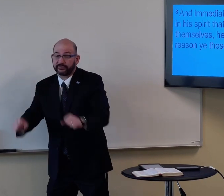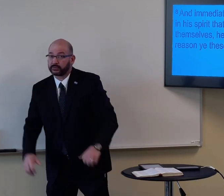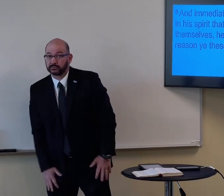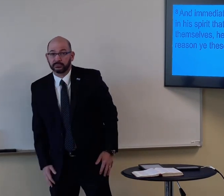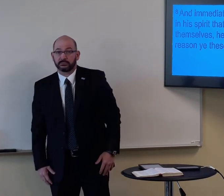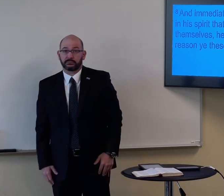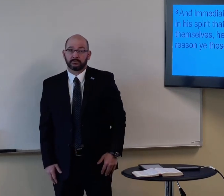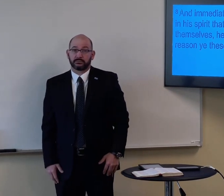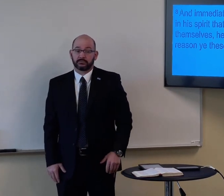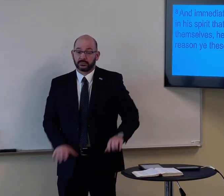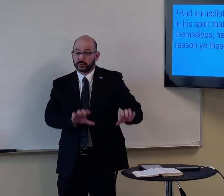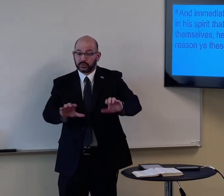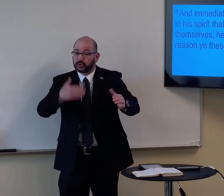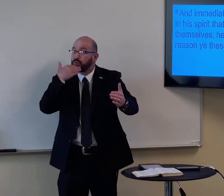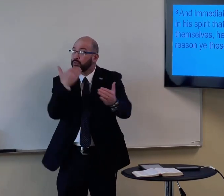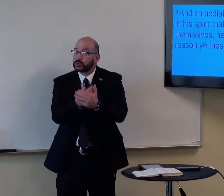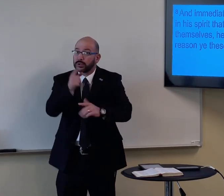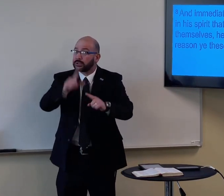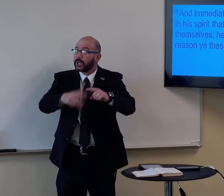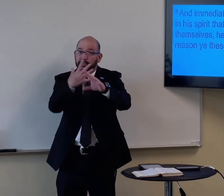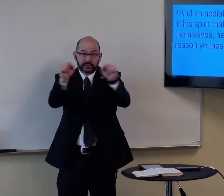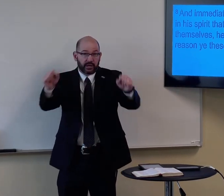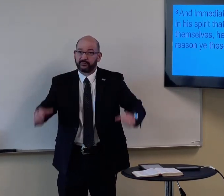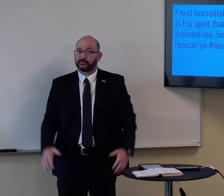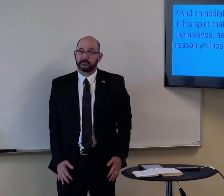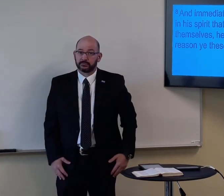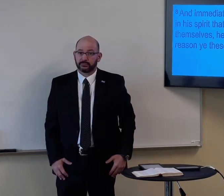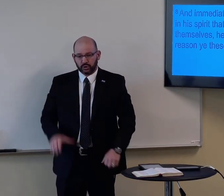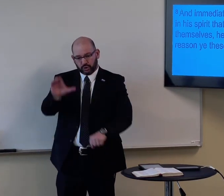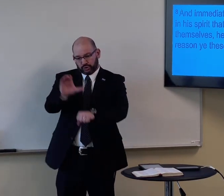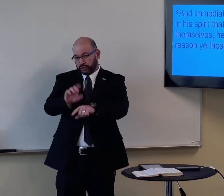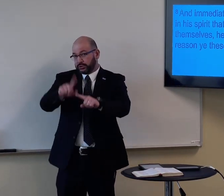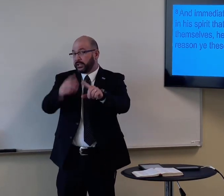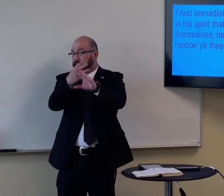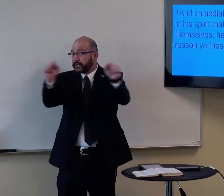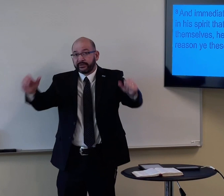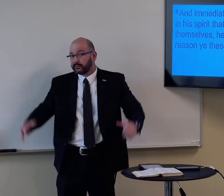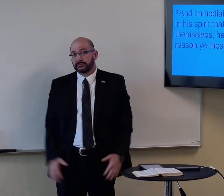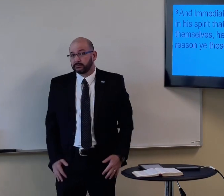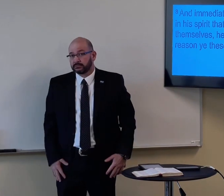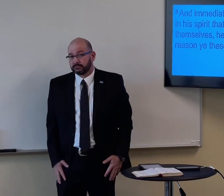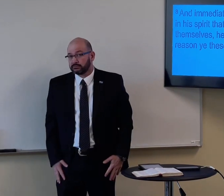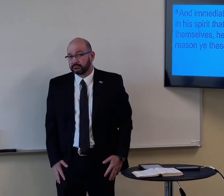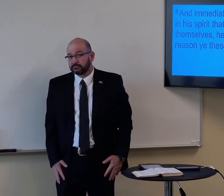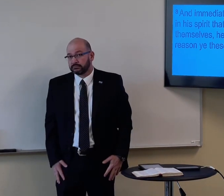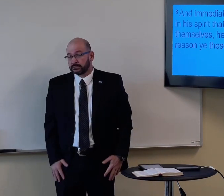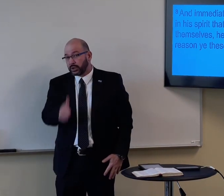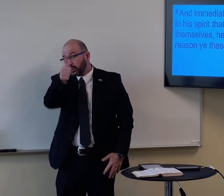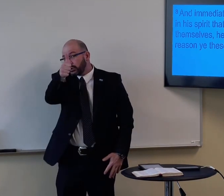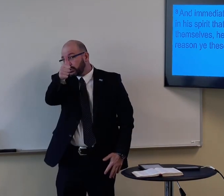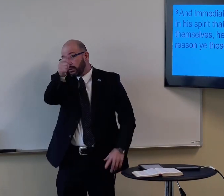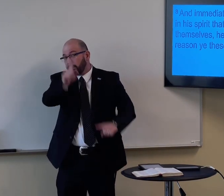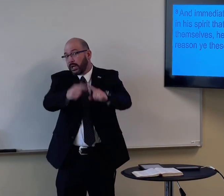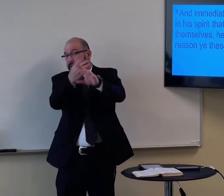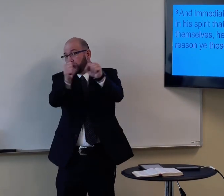The Bible tells us that baptism can't save us. Good deeds can't save us. Even church attendance cannot save us.